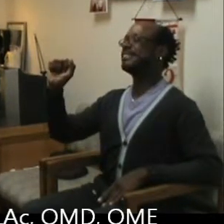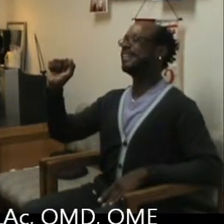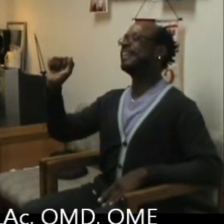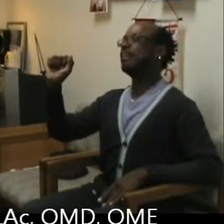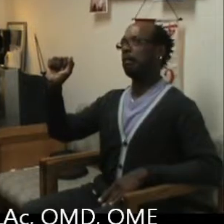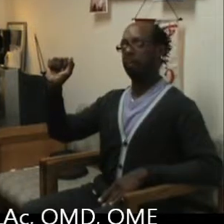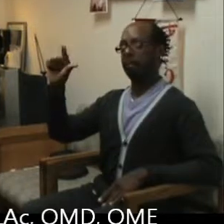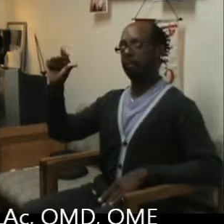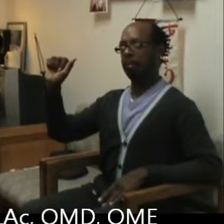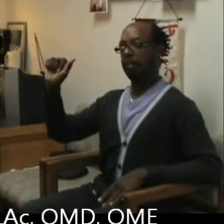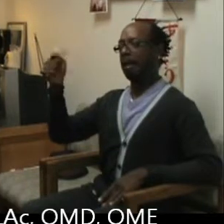Yeah, yeah.